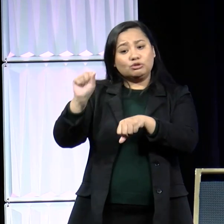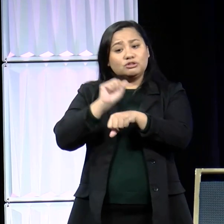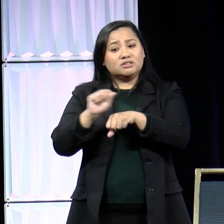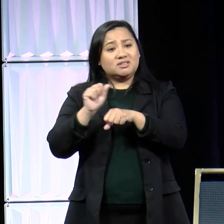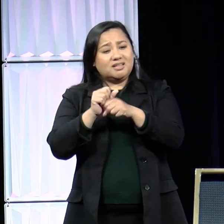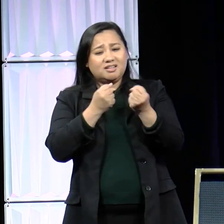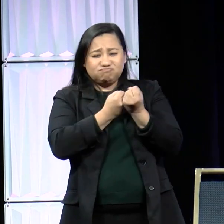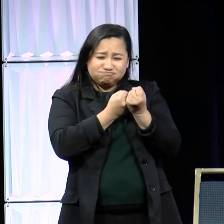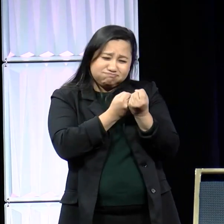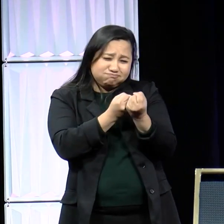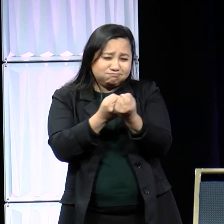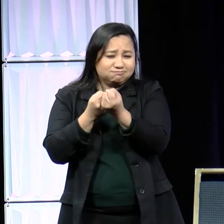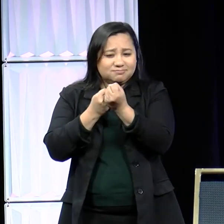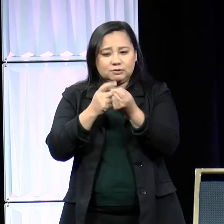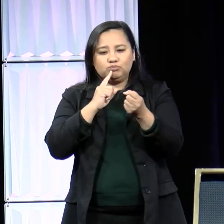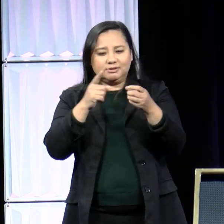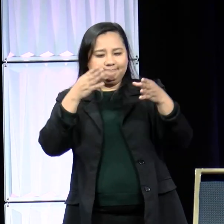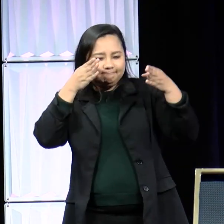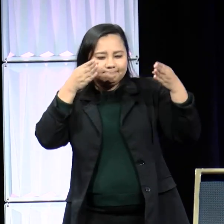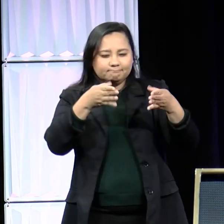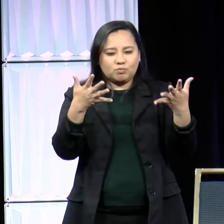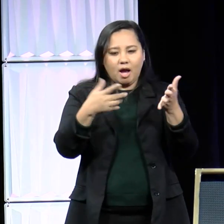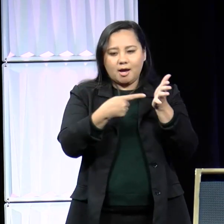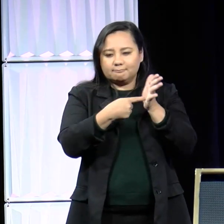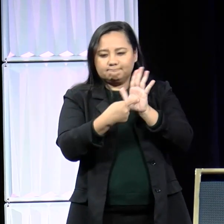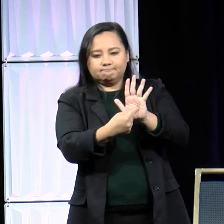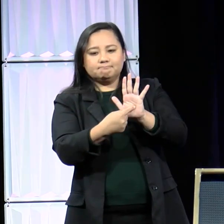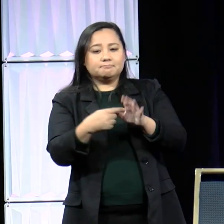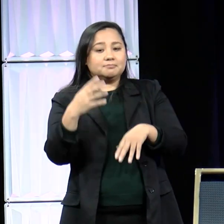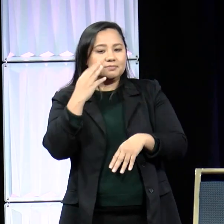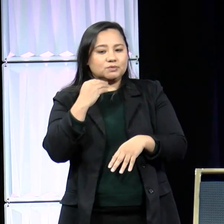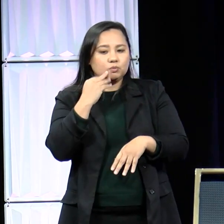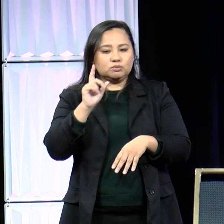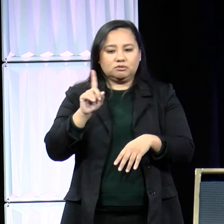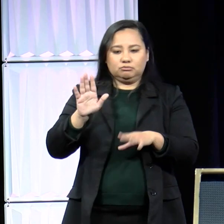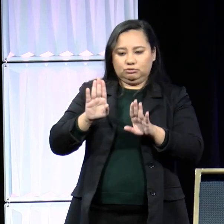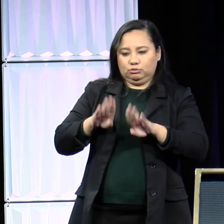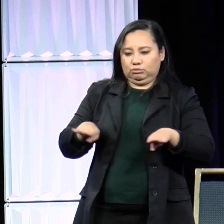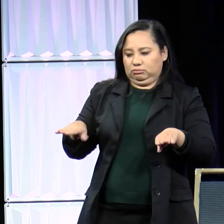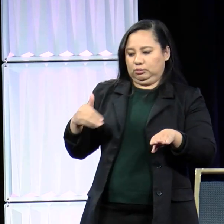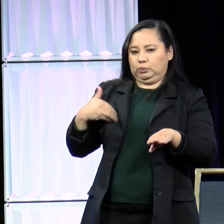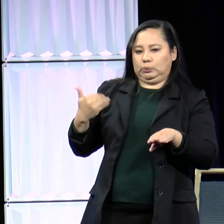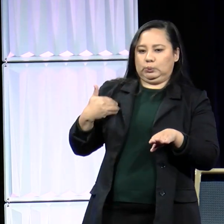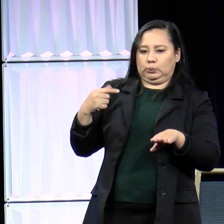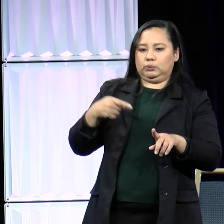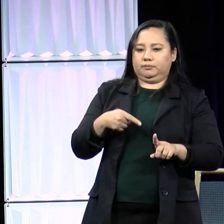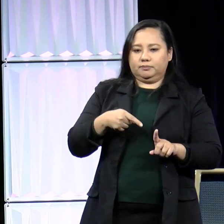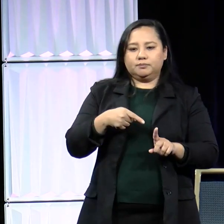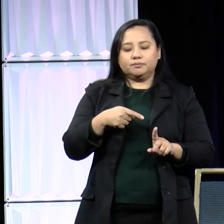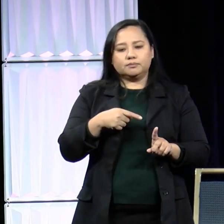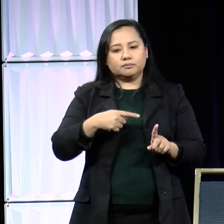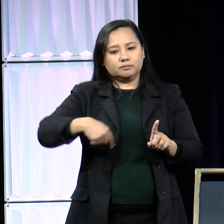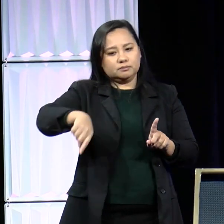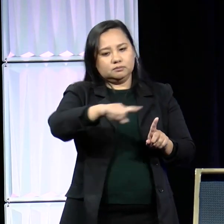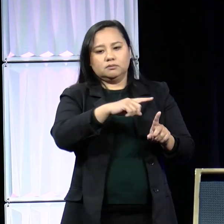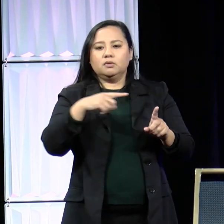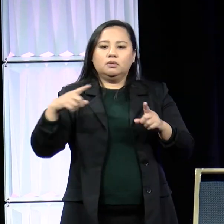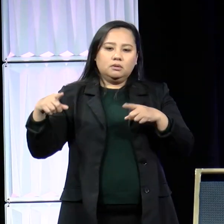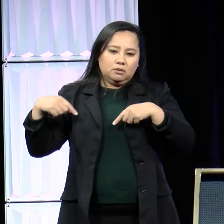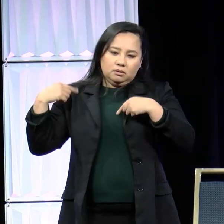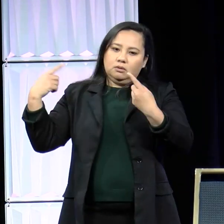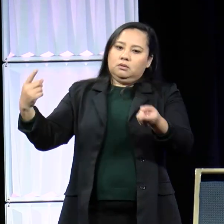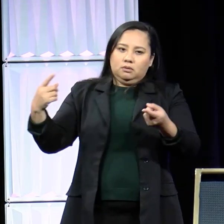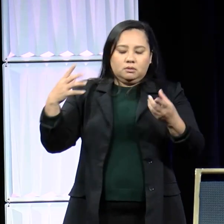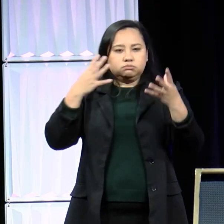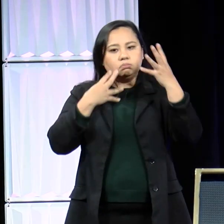and uplifts the experiences of children and youth. Children and youth are demographics that disproportionately experience reproductive